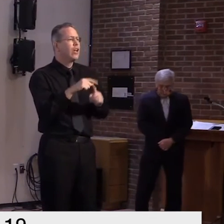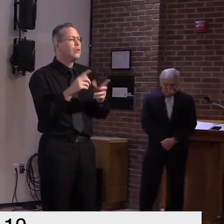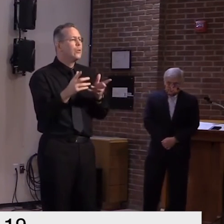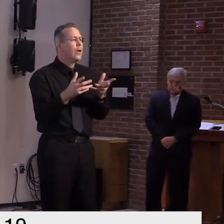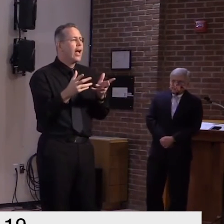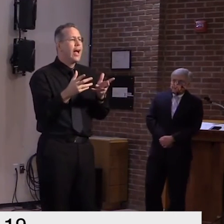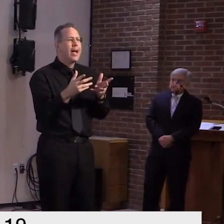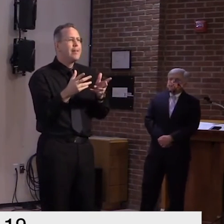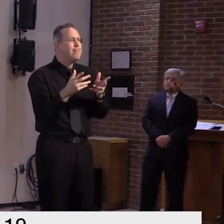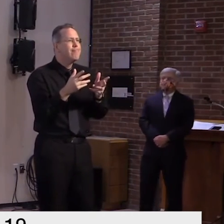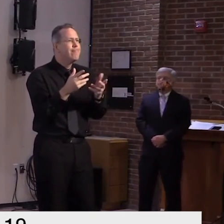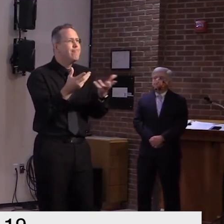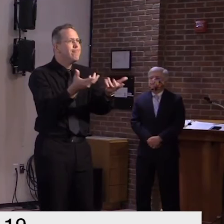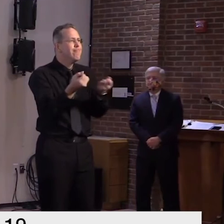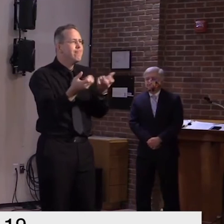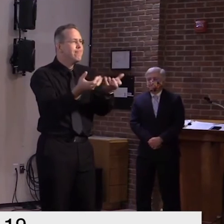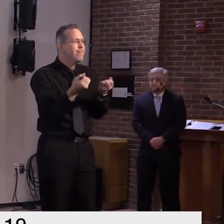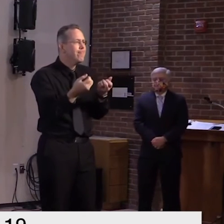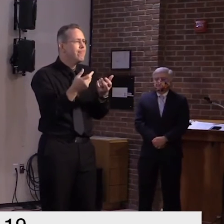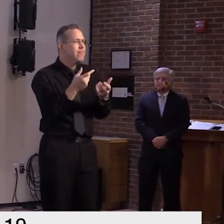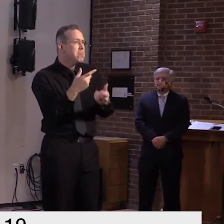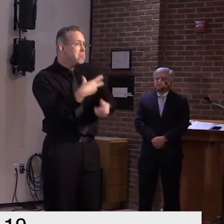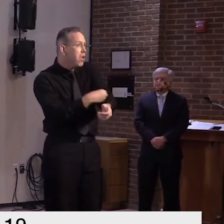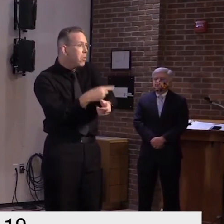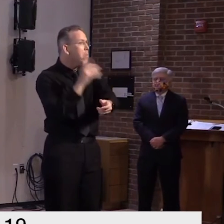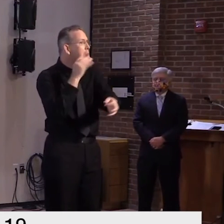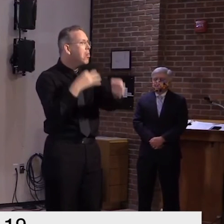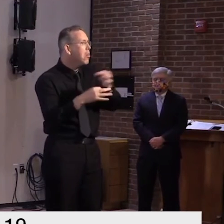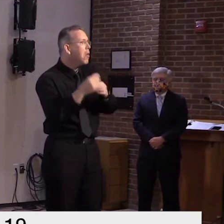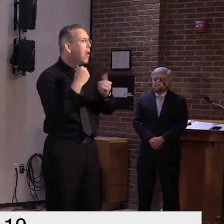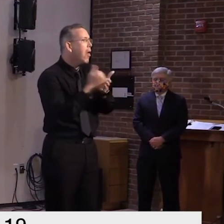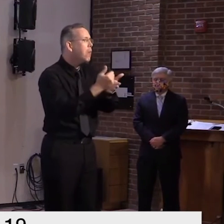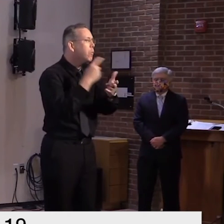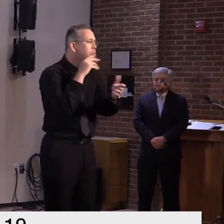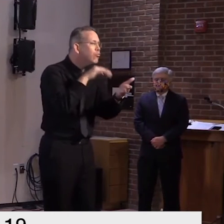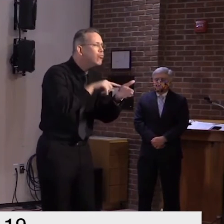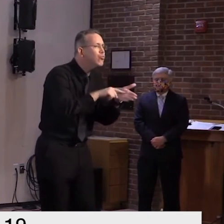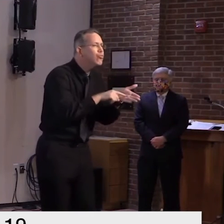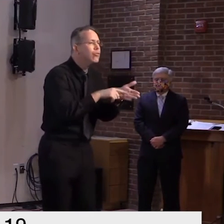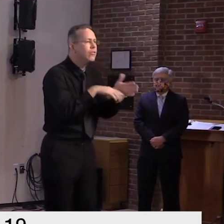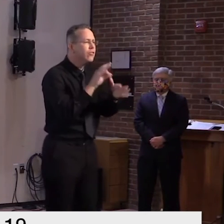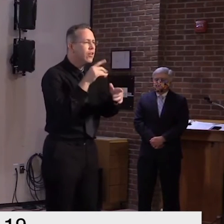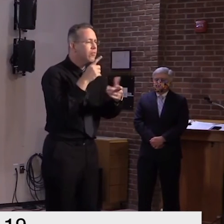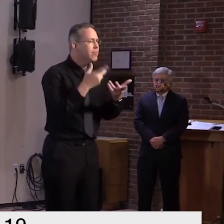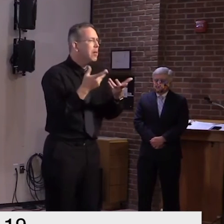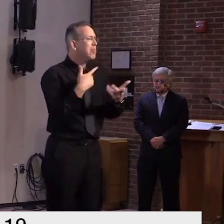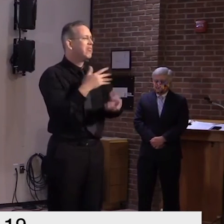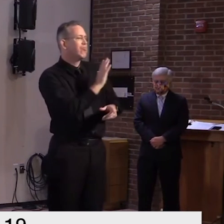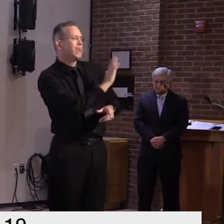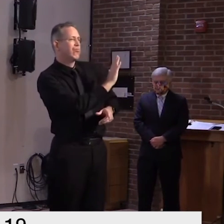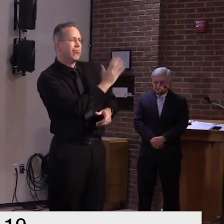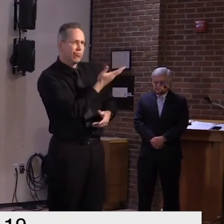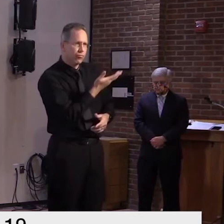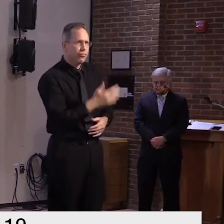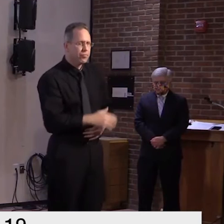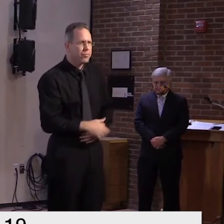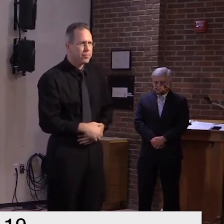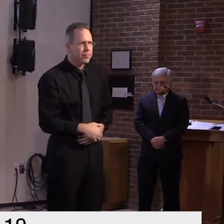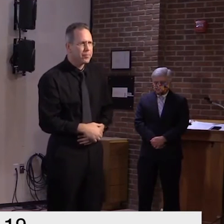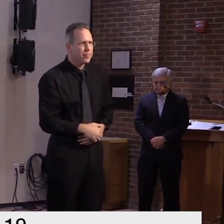forgetting about the motivation to really answer your question i'd want to know what test platform they're using